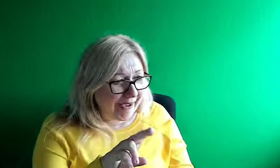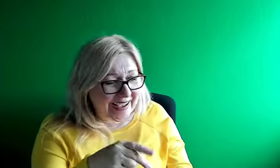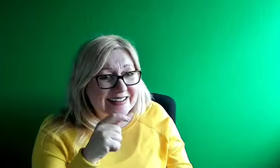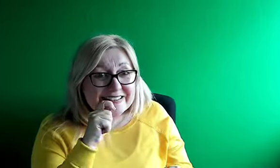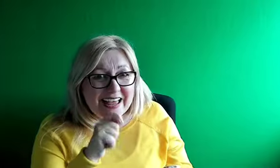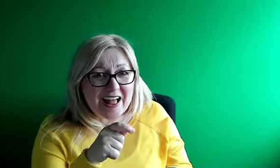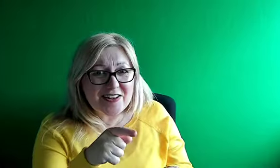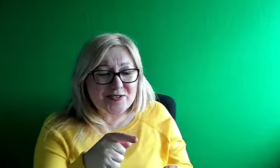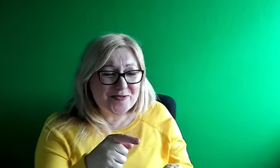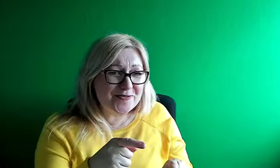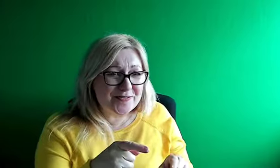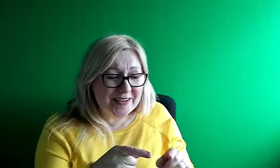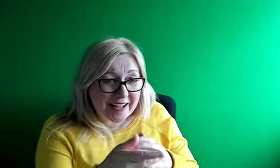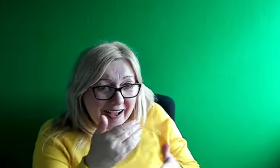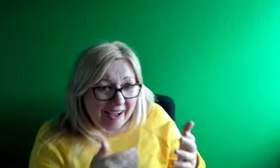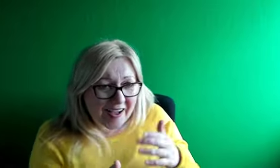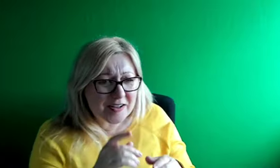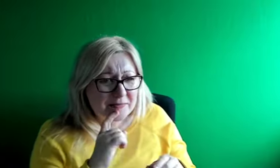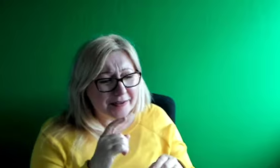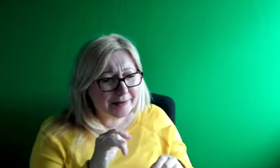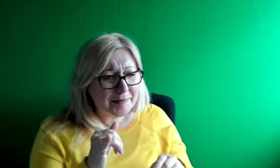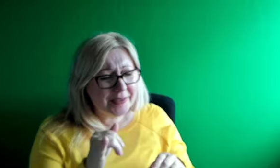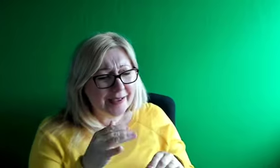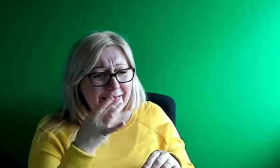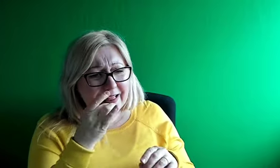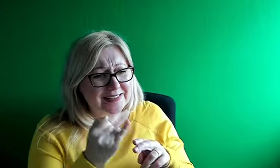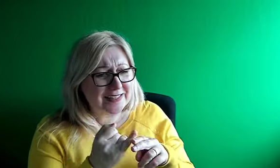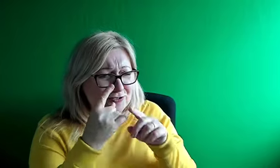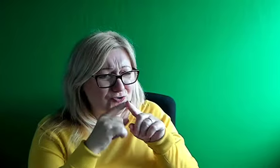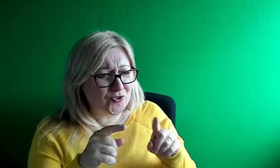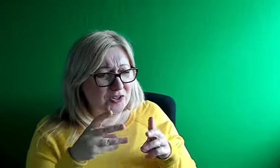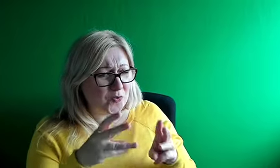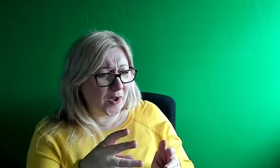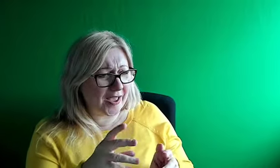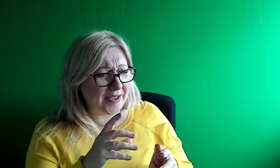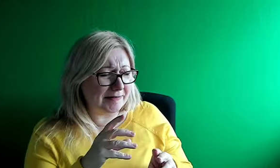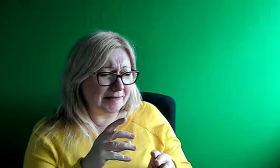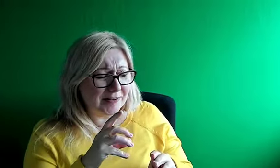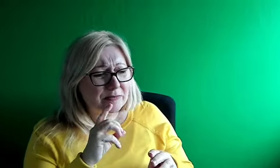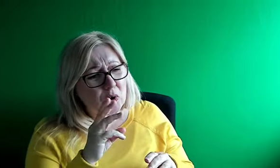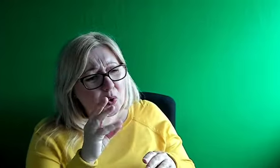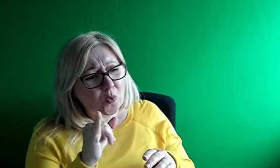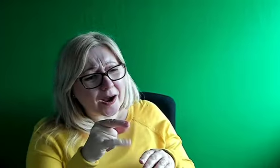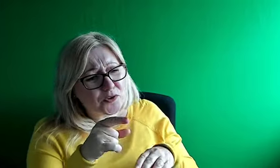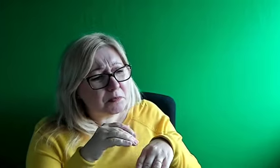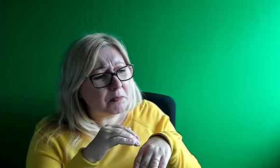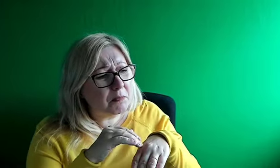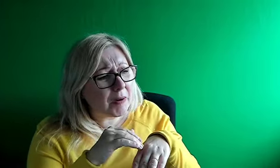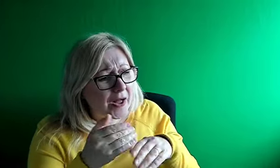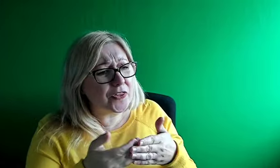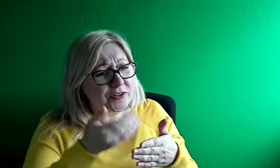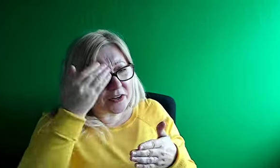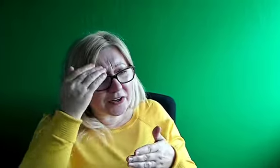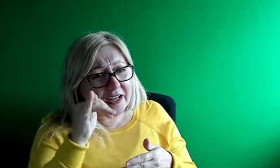this, but why did you bother? Yeah, no, what I'm you've asked is because, especially for young listeners listening in,